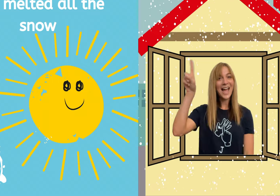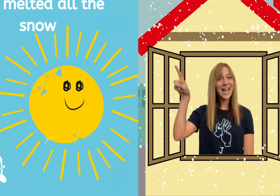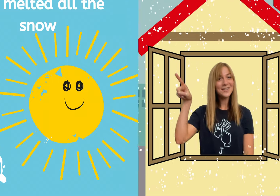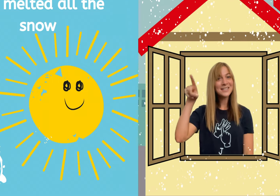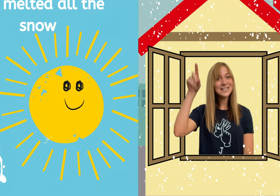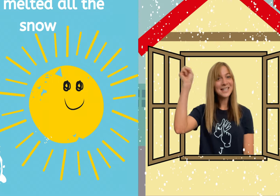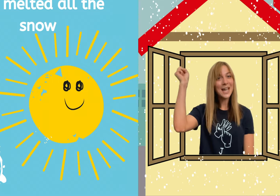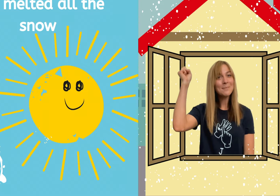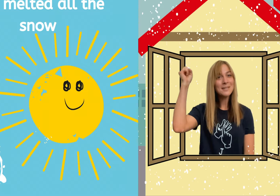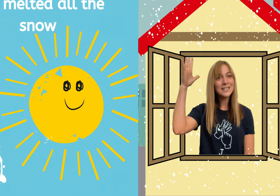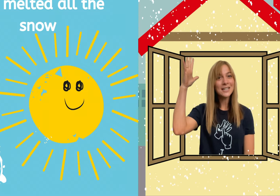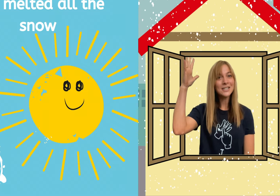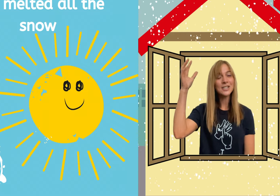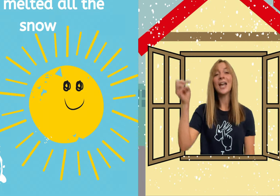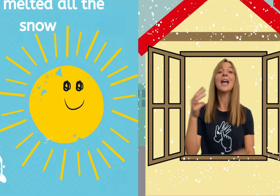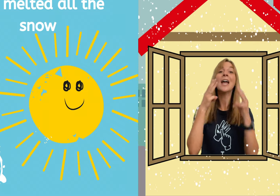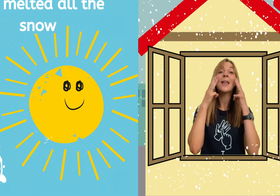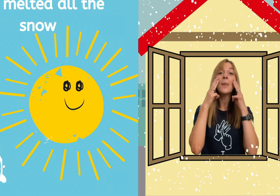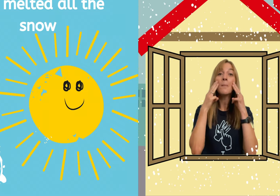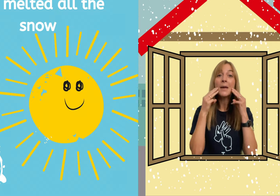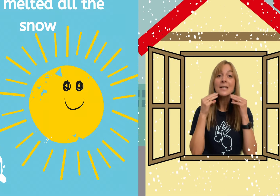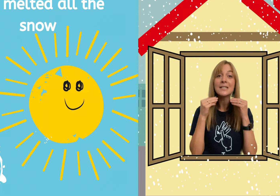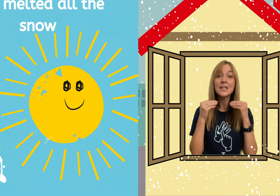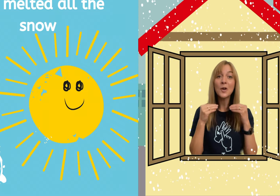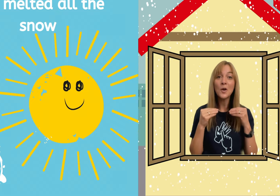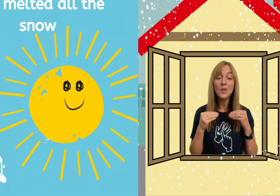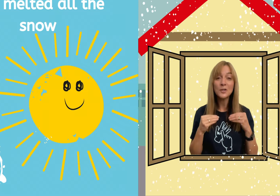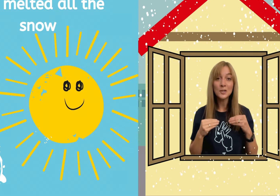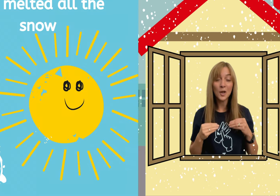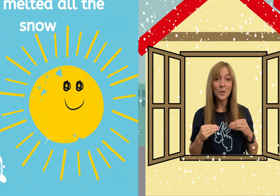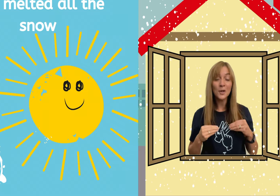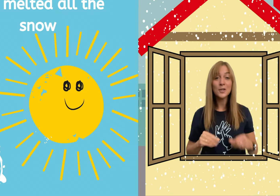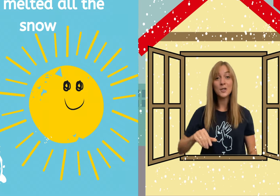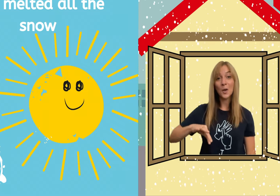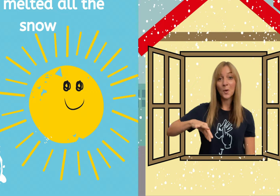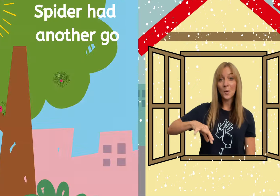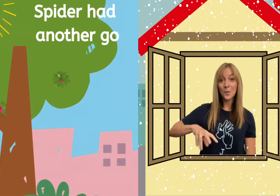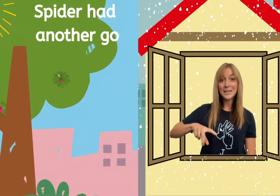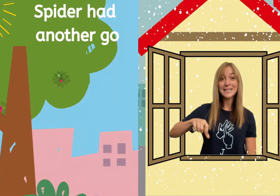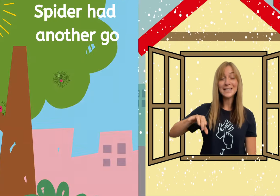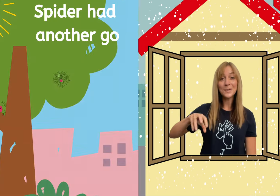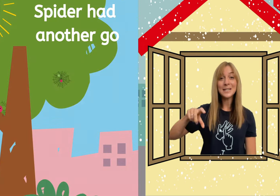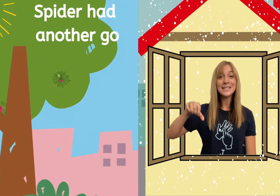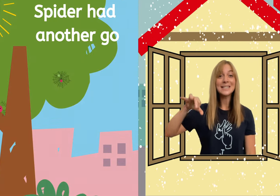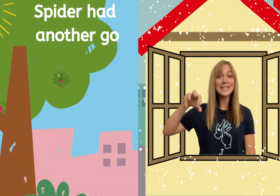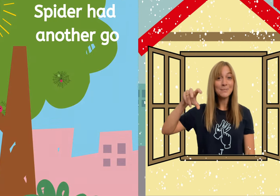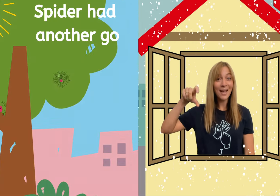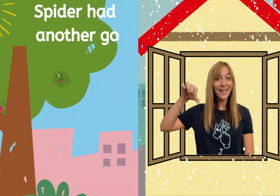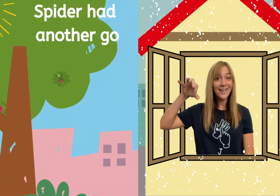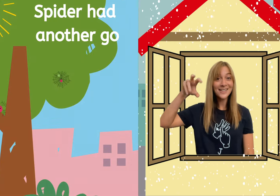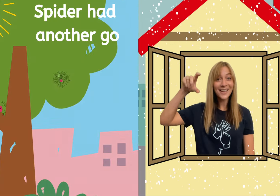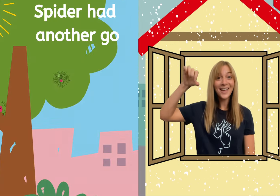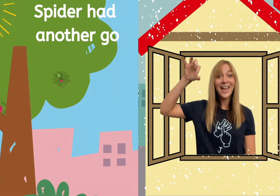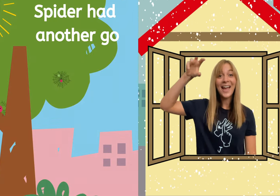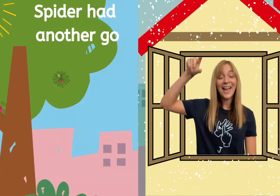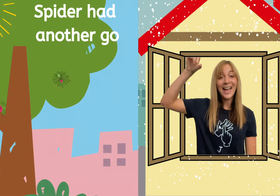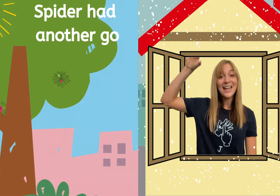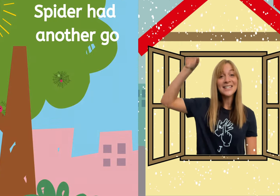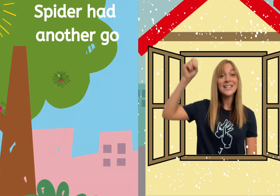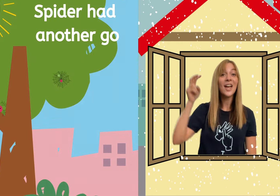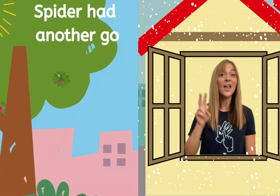Out came the sunshine and melted all the snow So Wincy Wincy Spider